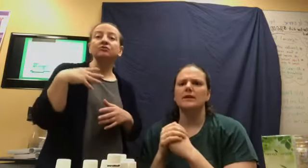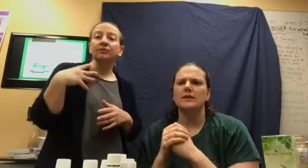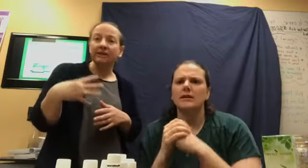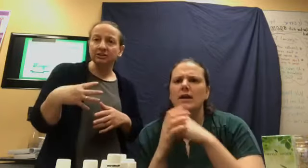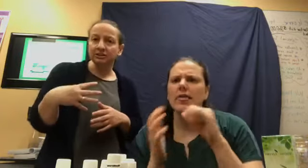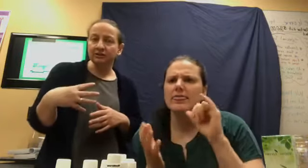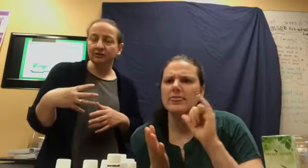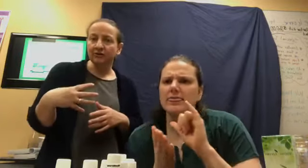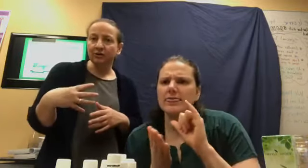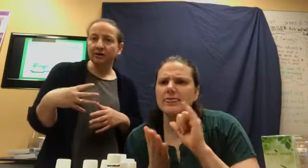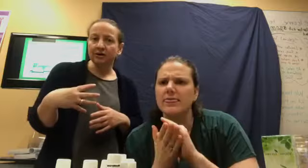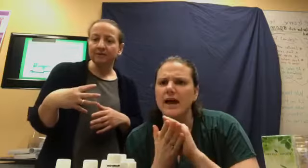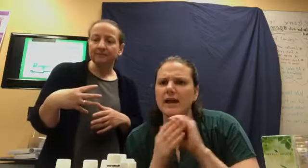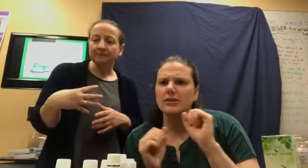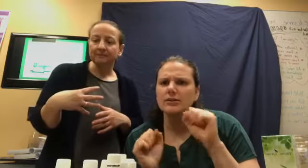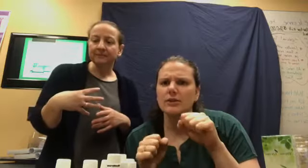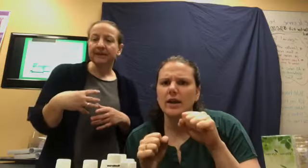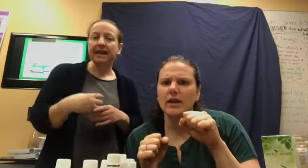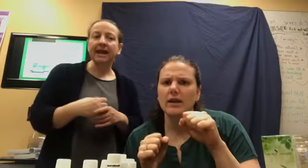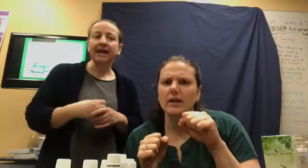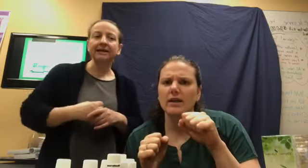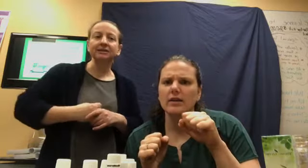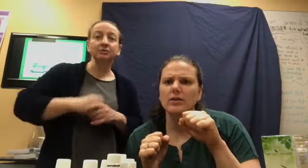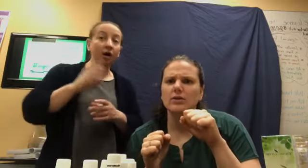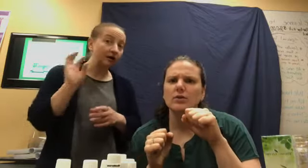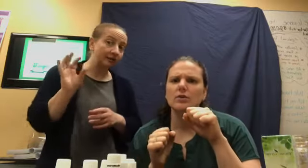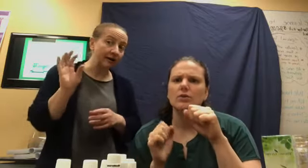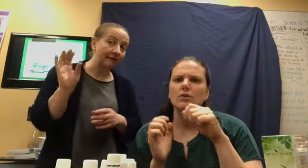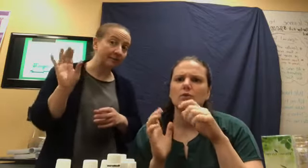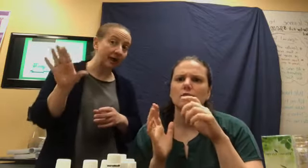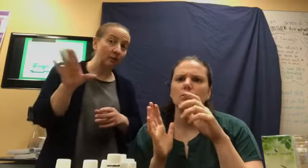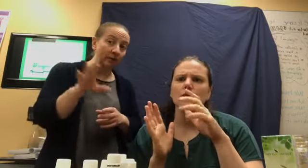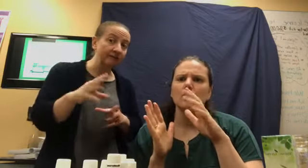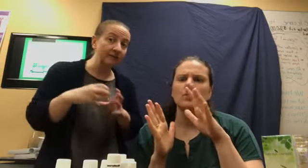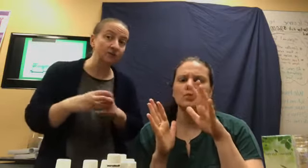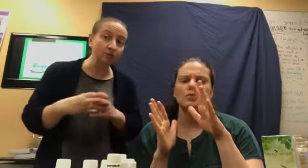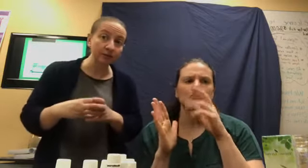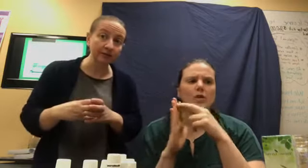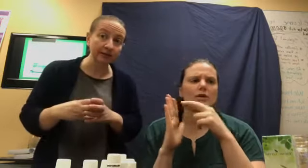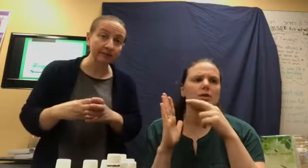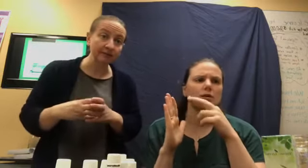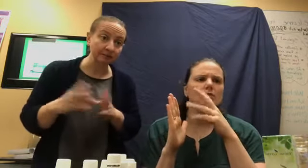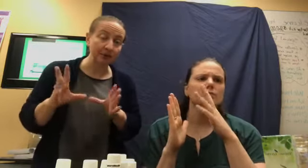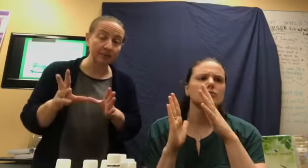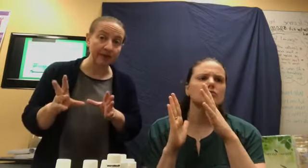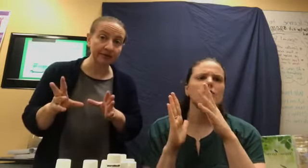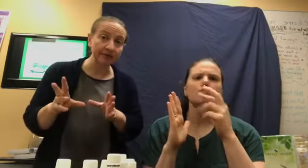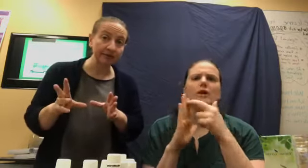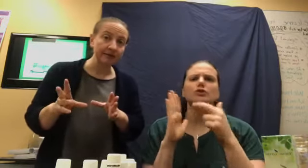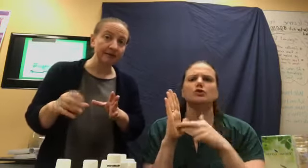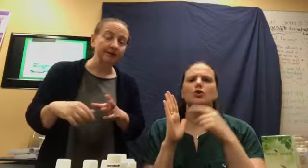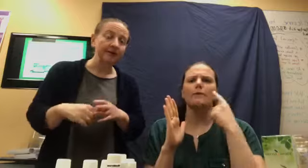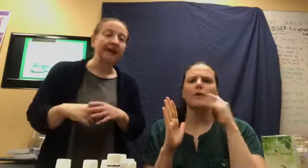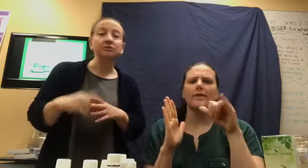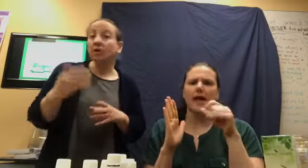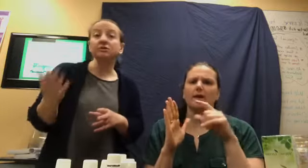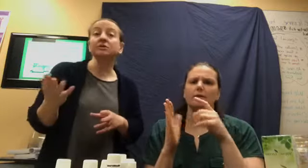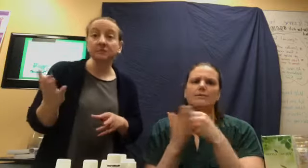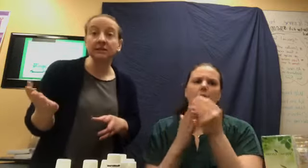register for. And, you also have to buy one of these groupings per month. And, you also still